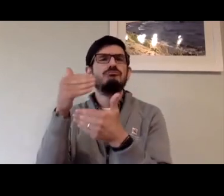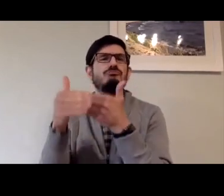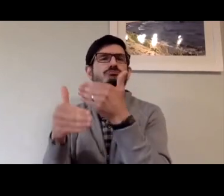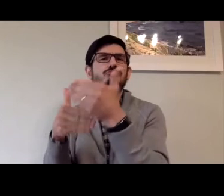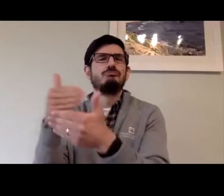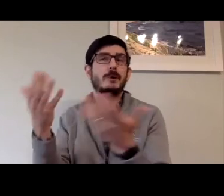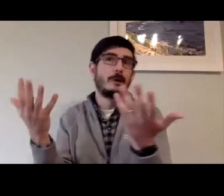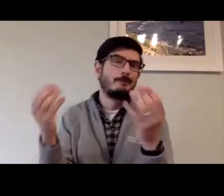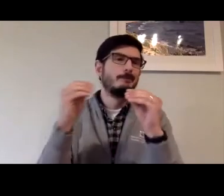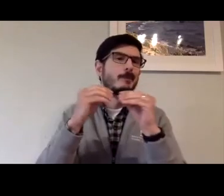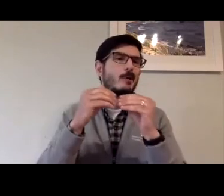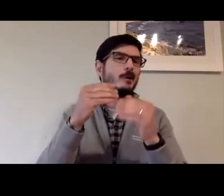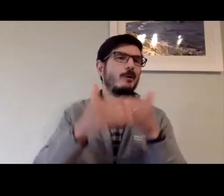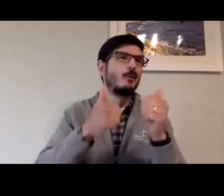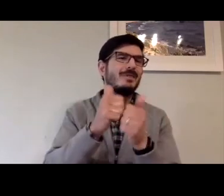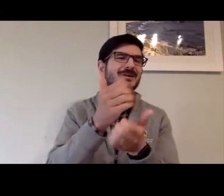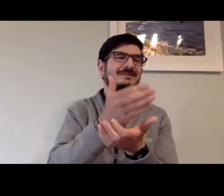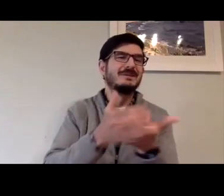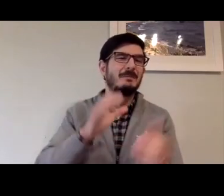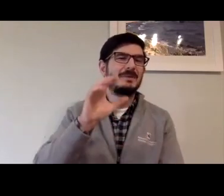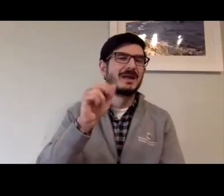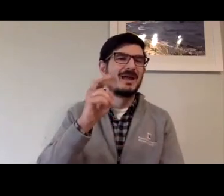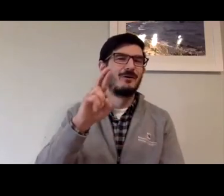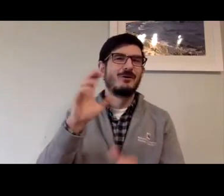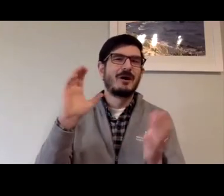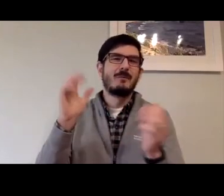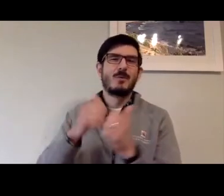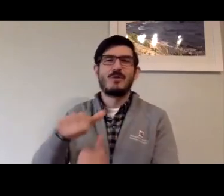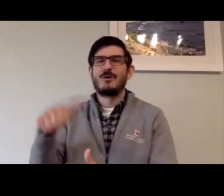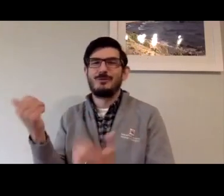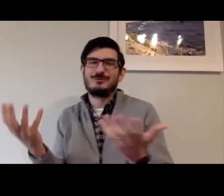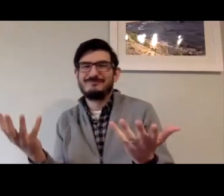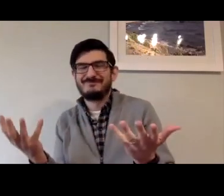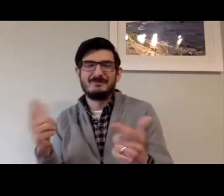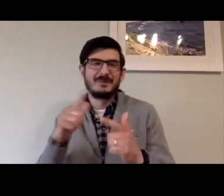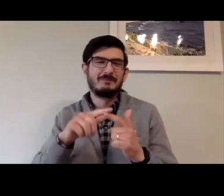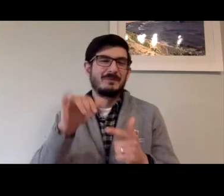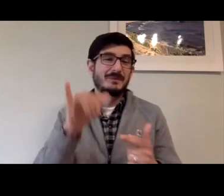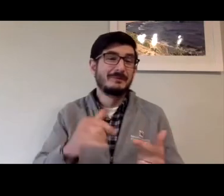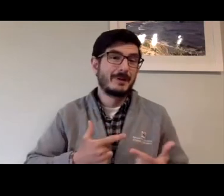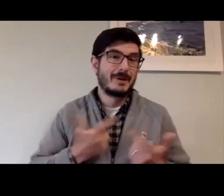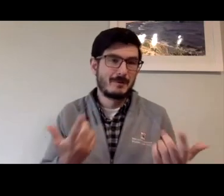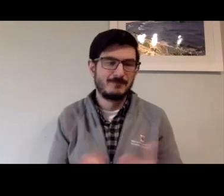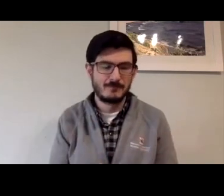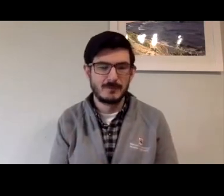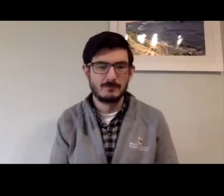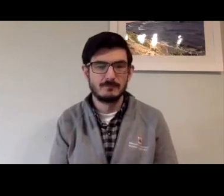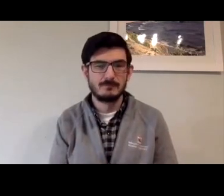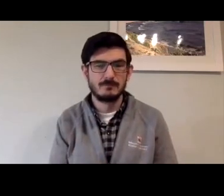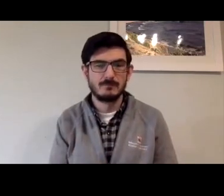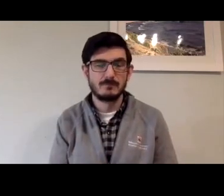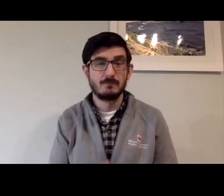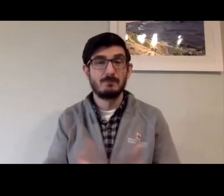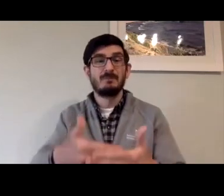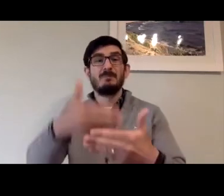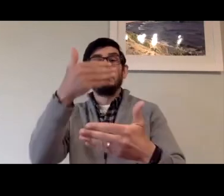on the part of the carriers that there has been modest progress relative maybe one carrier to another.